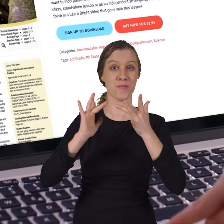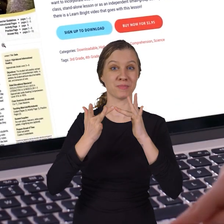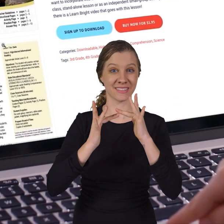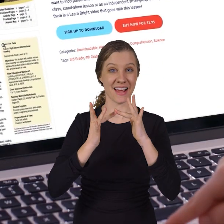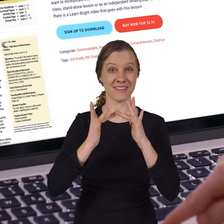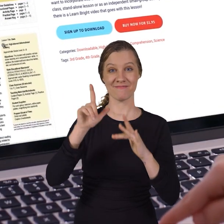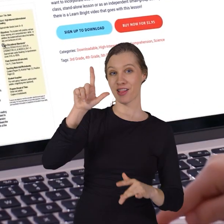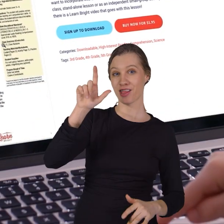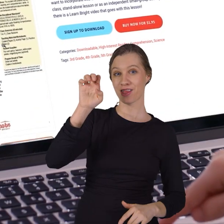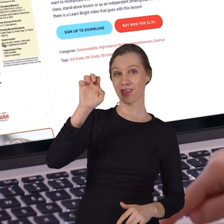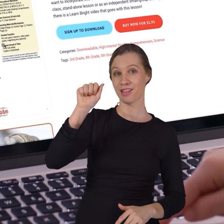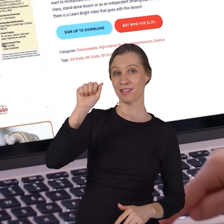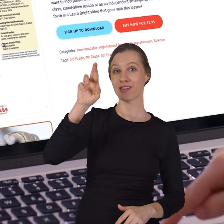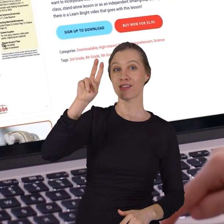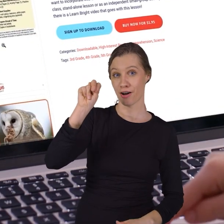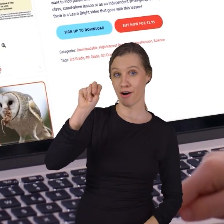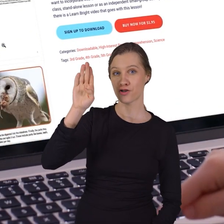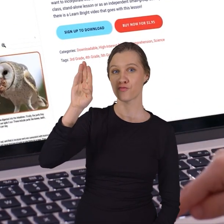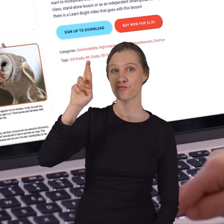website, LearnBright.org.